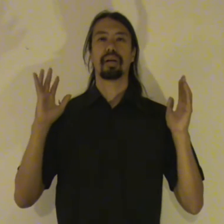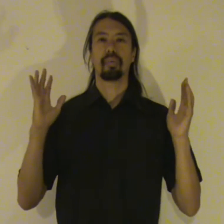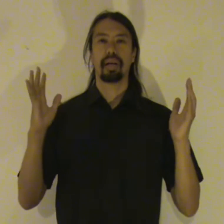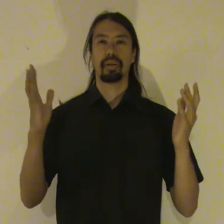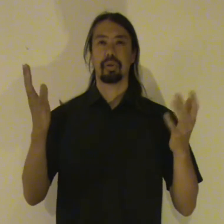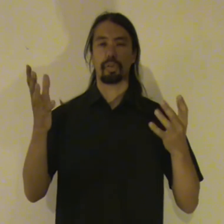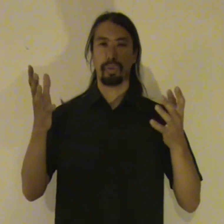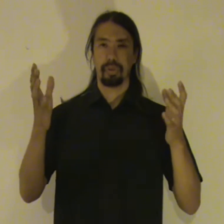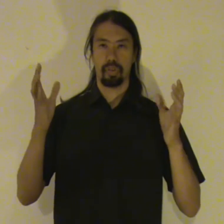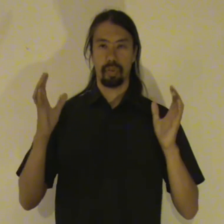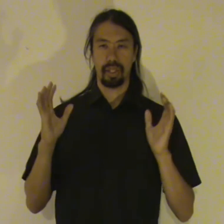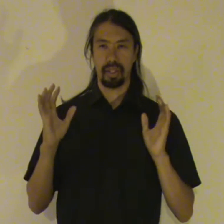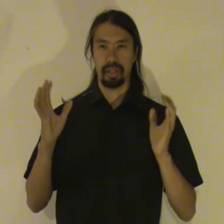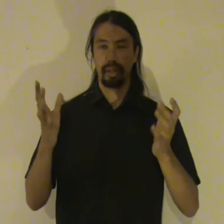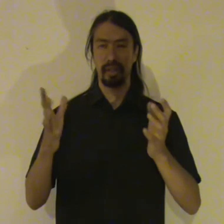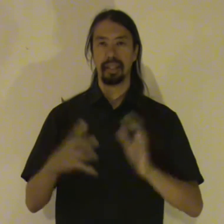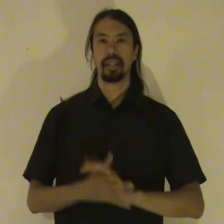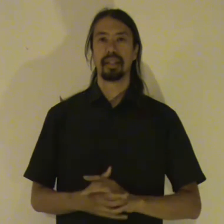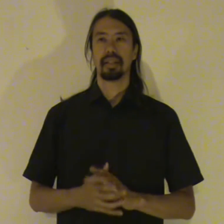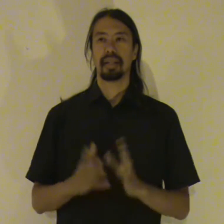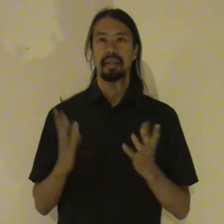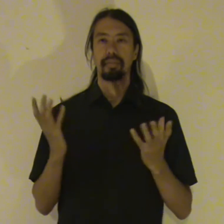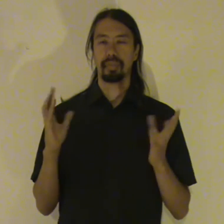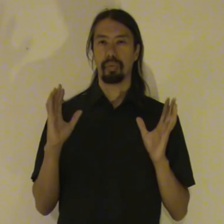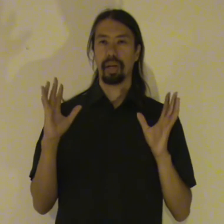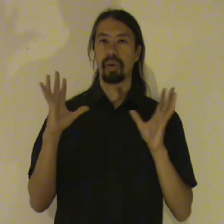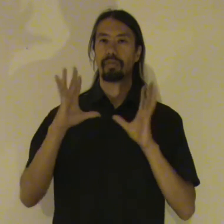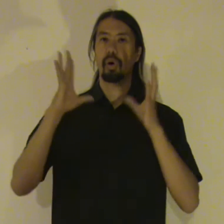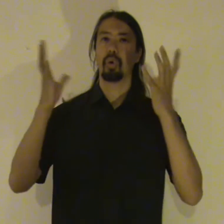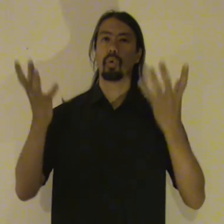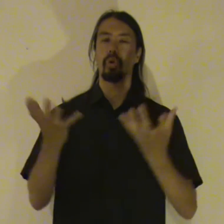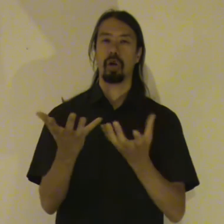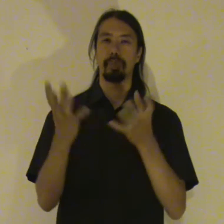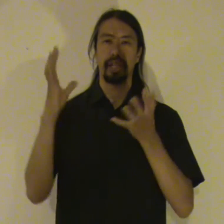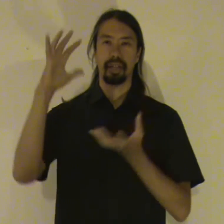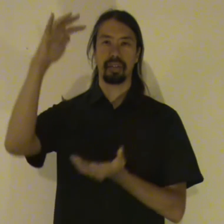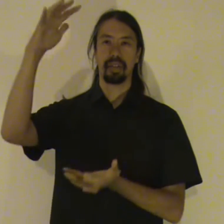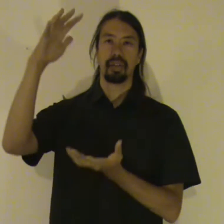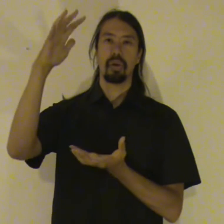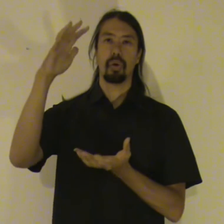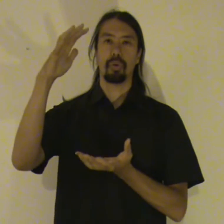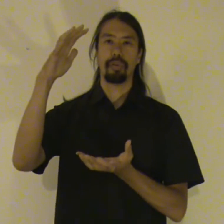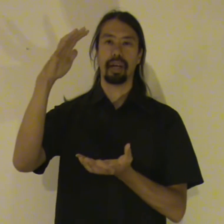in a way in correspondence with each other. Then in a way you have a whole object. A whole thing.